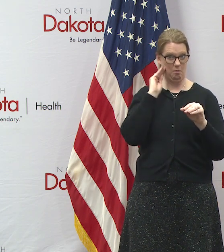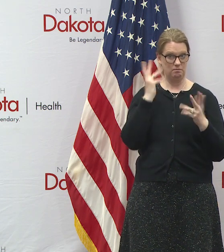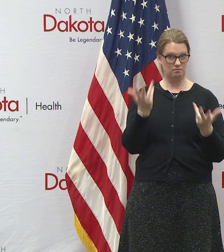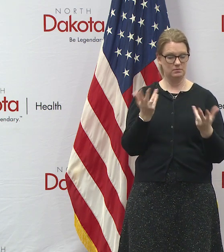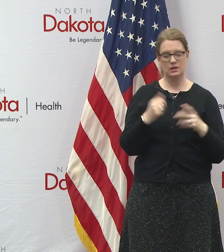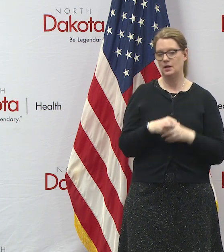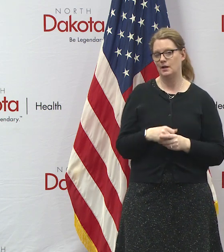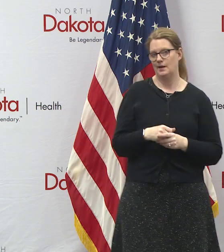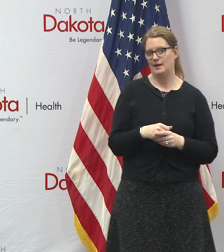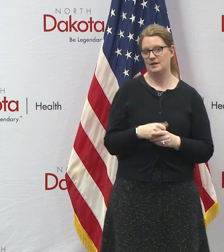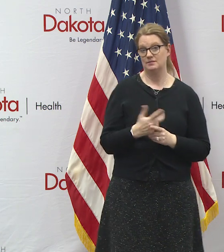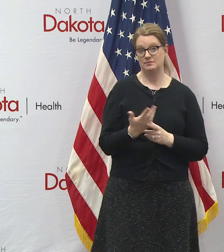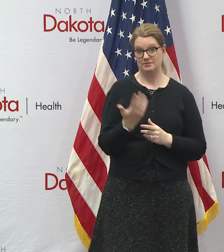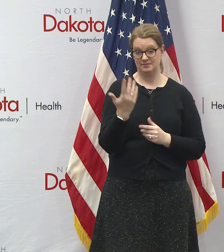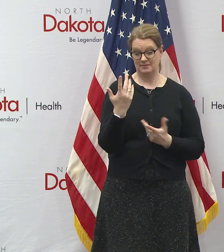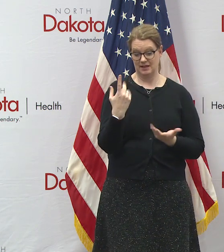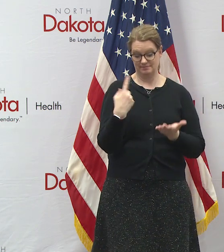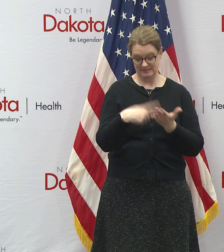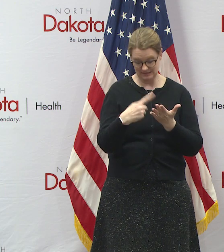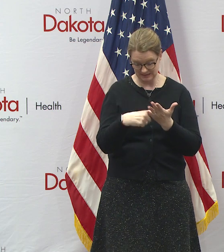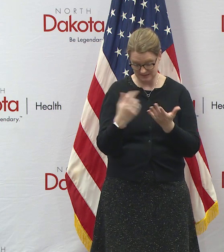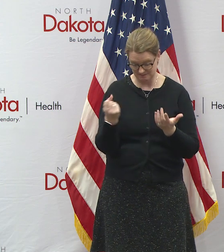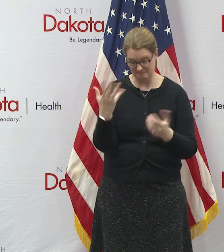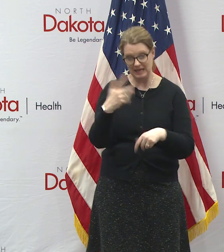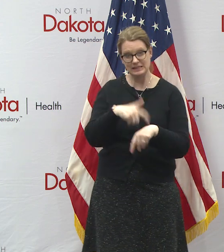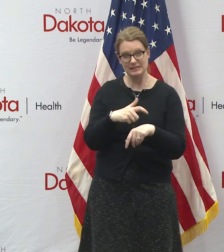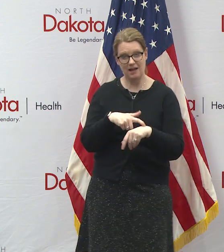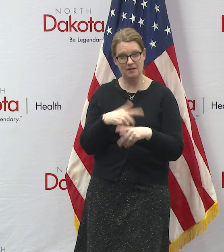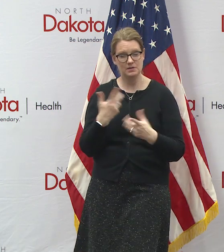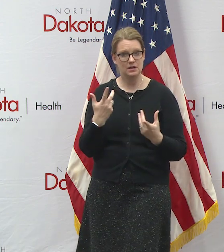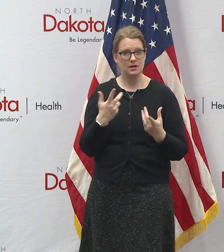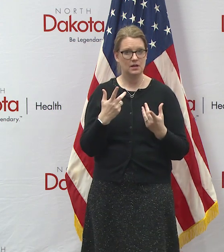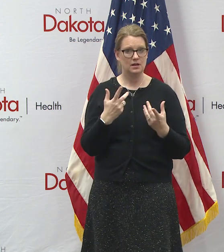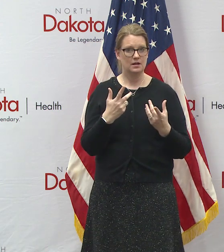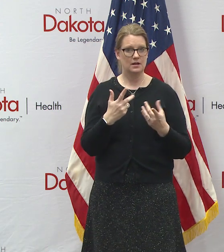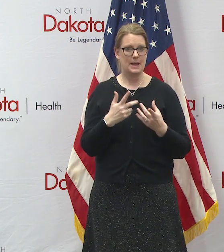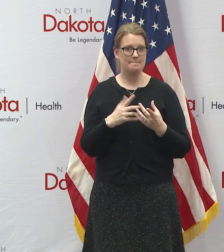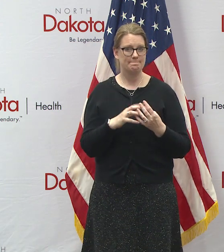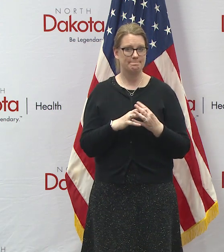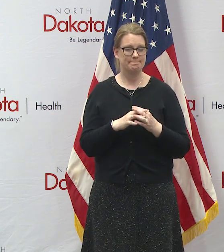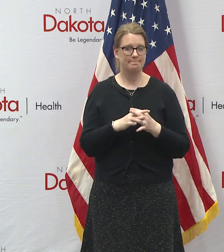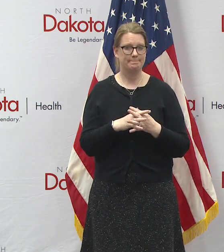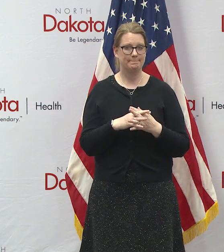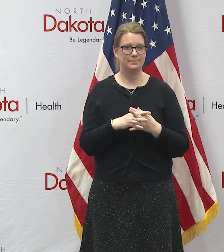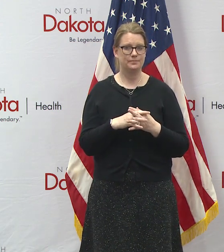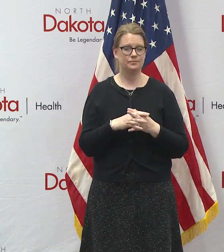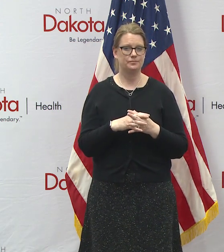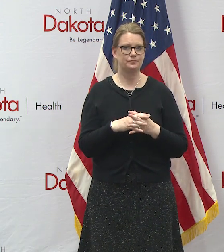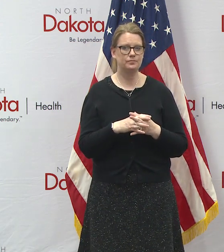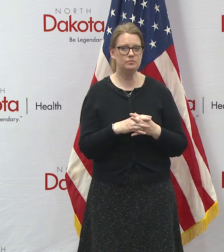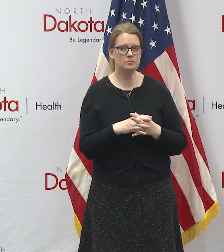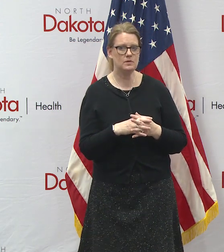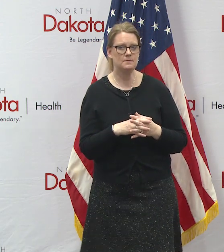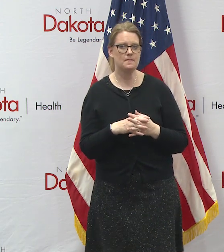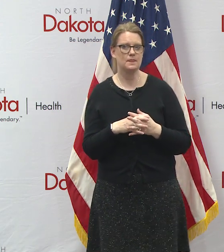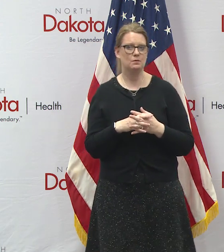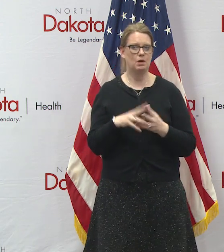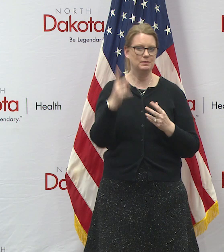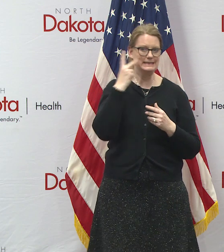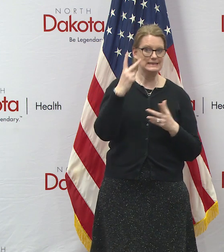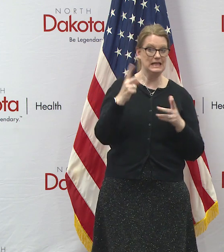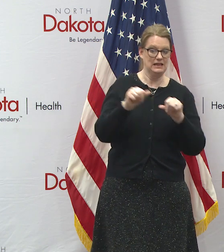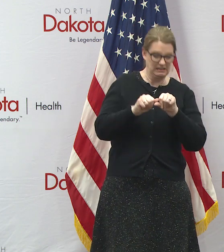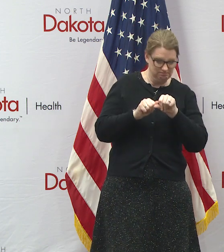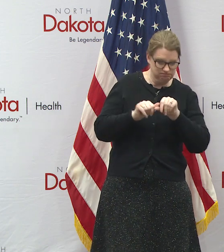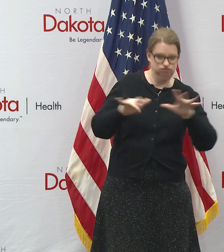previous briefings uh i think it has to do with uh with where we really see widespread community